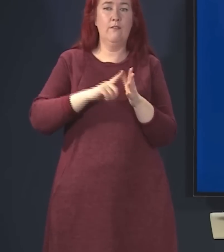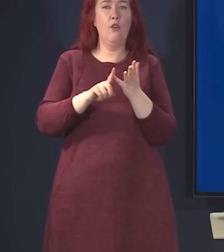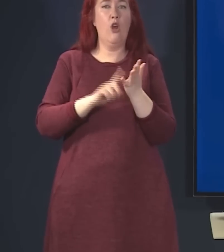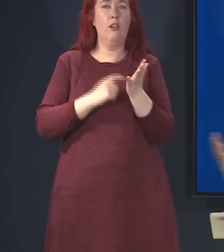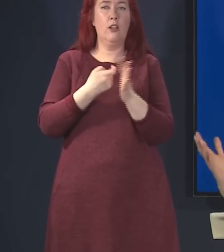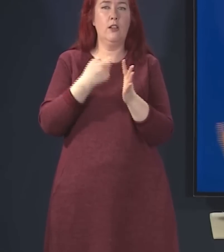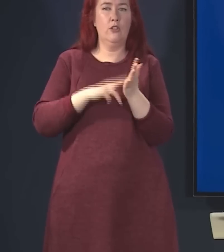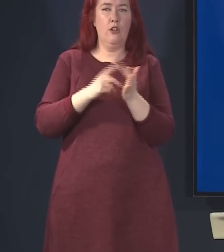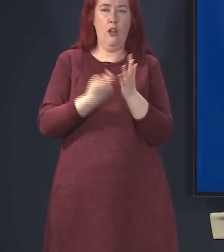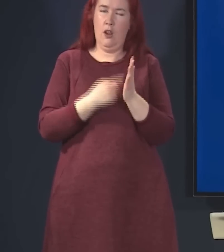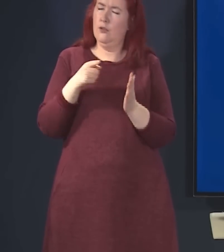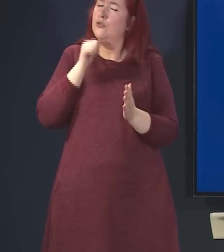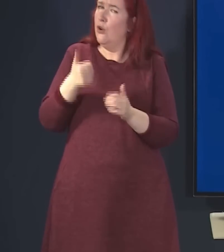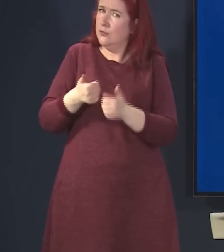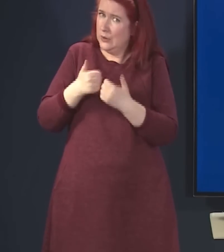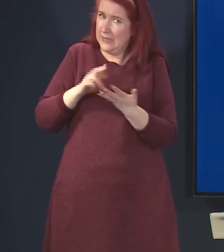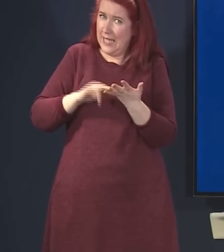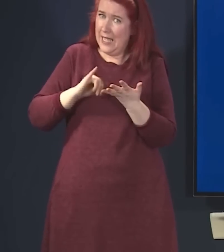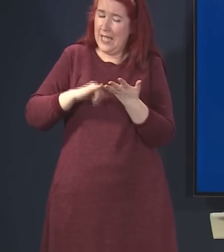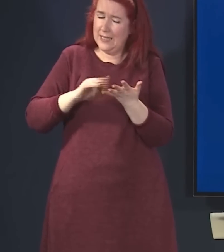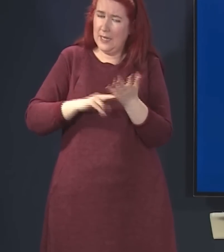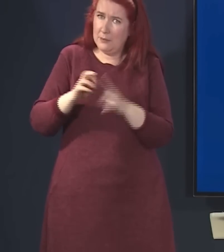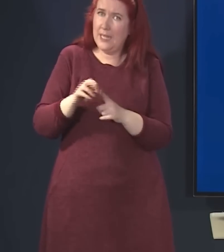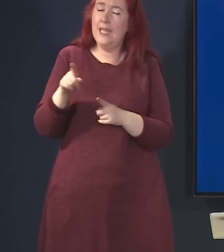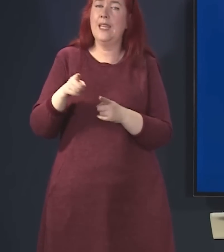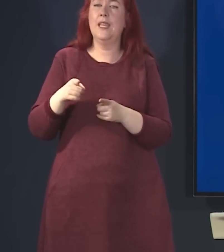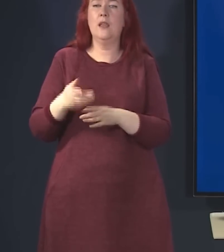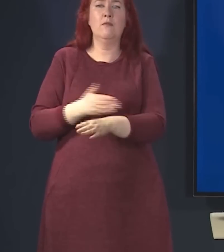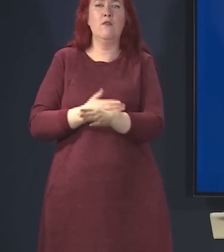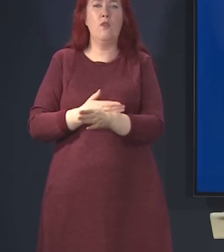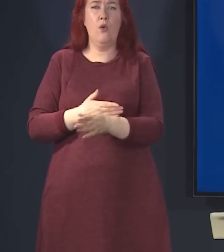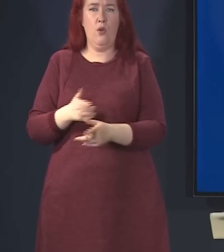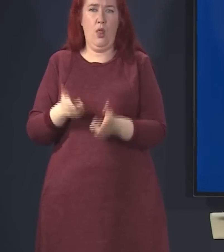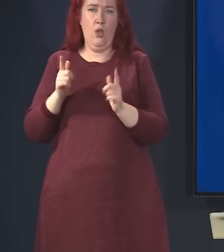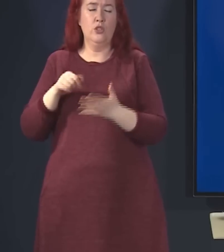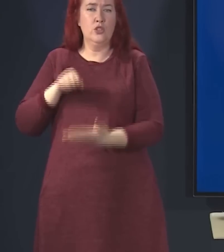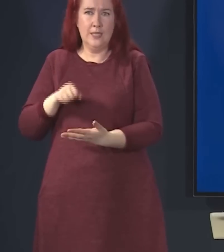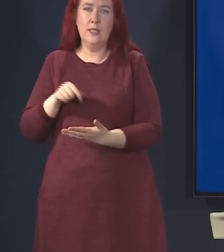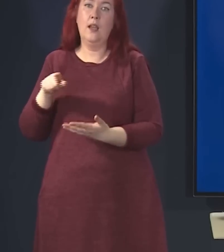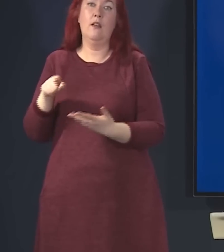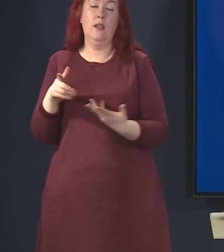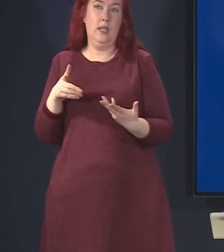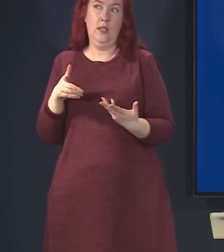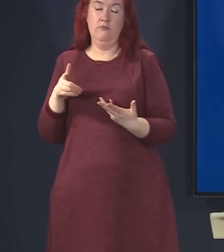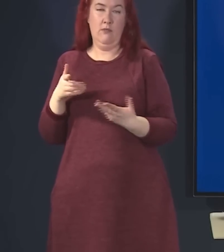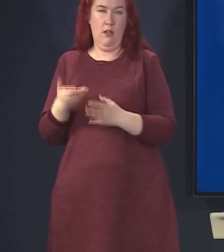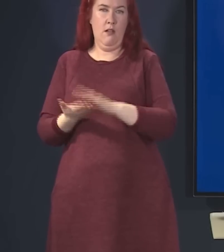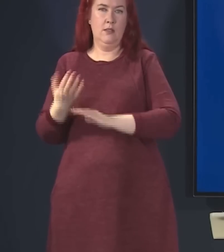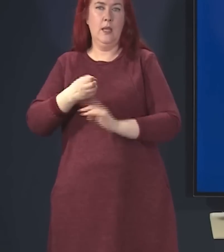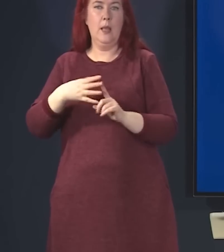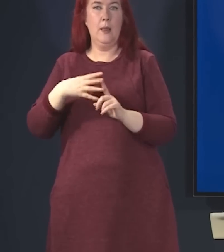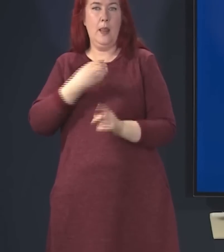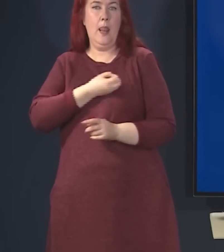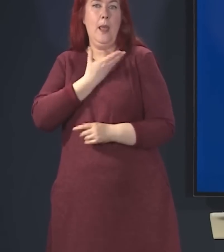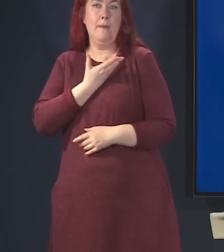SNP, former Lord Chancellor under the last Labour government, who takes the opposite view to that. And much of the legal